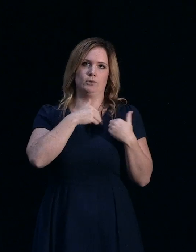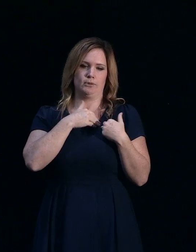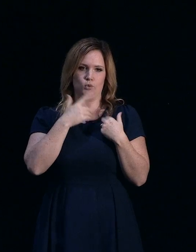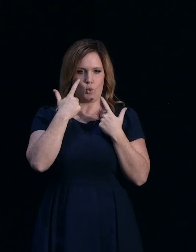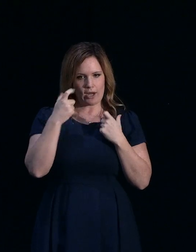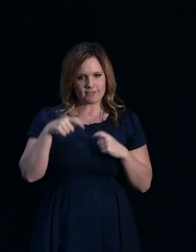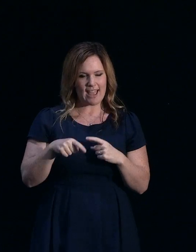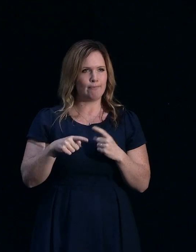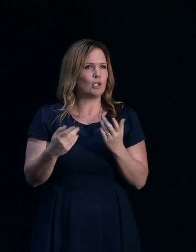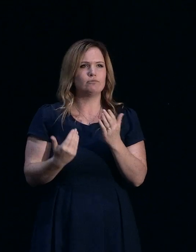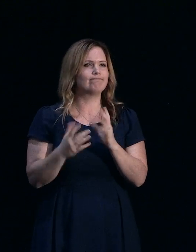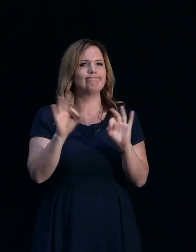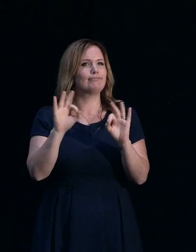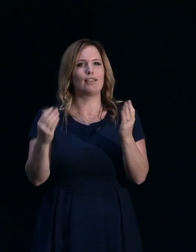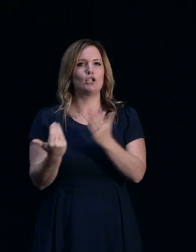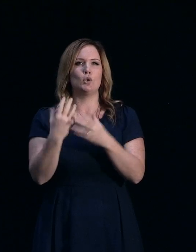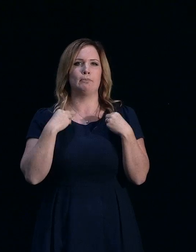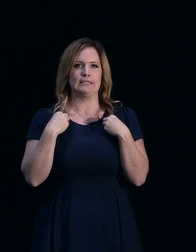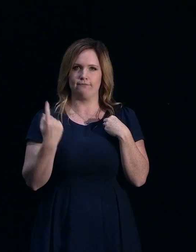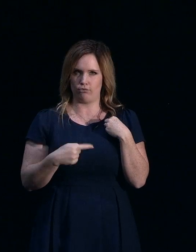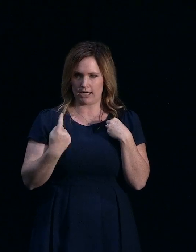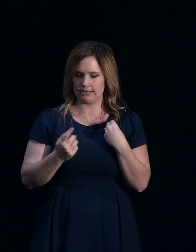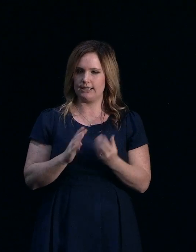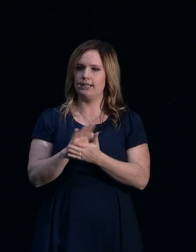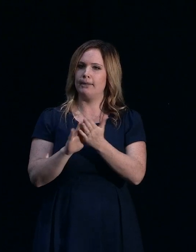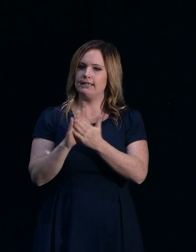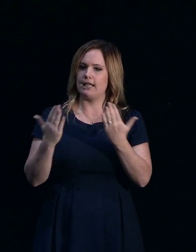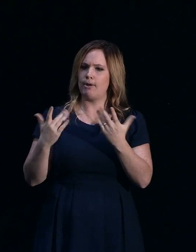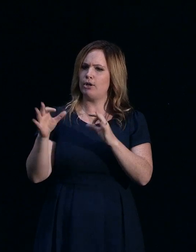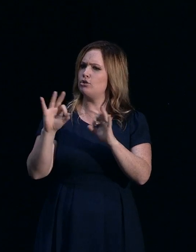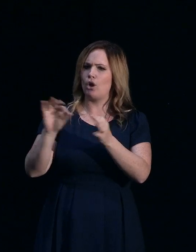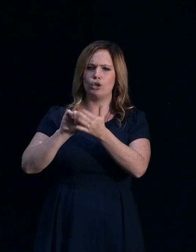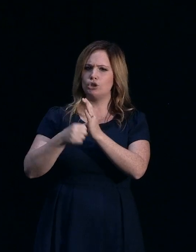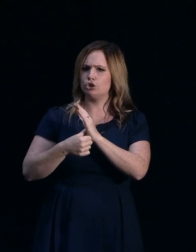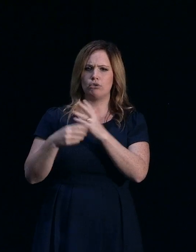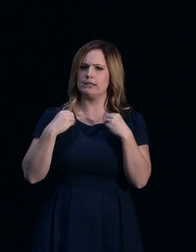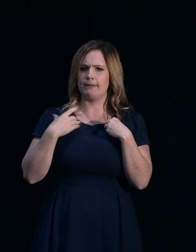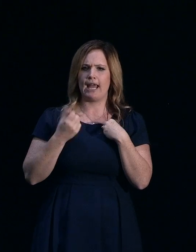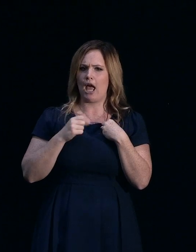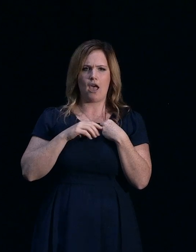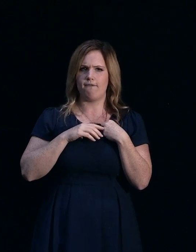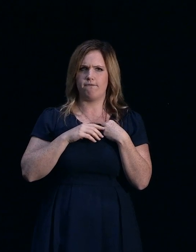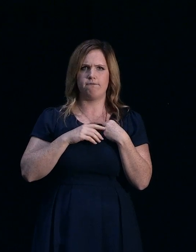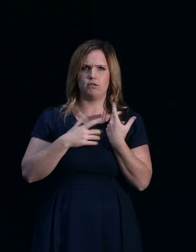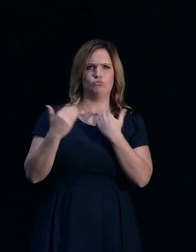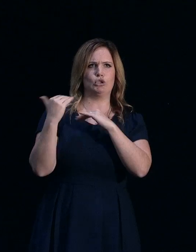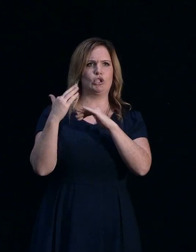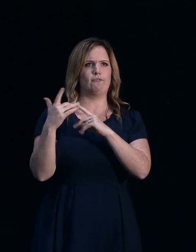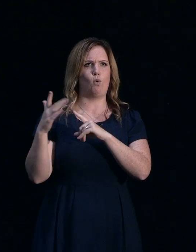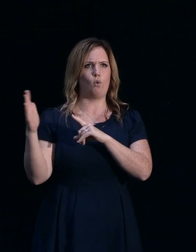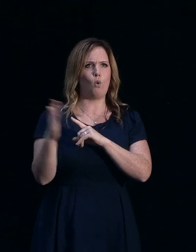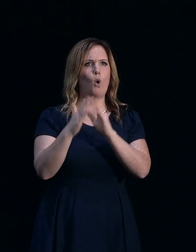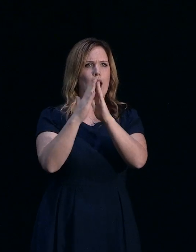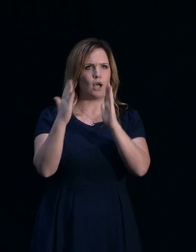from my understanding, at this stage, no insurer has put a blanket restriction on houses that